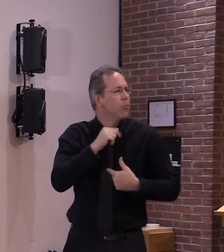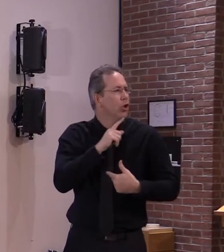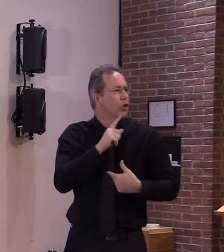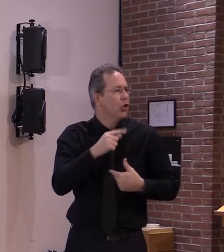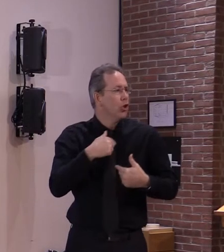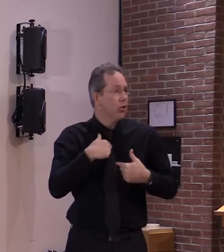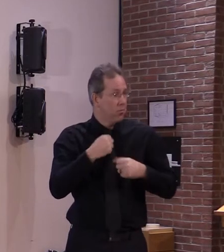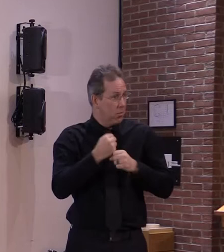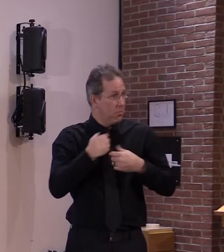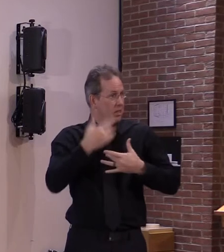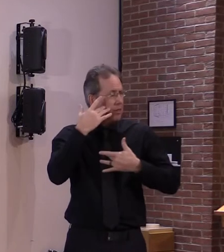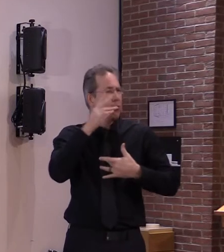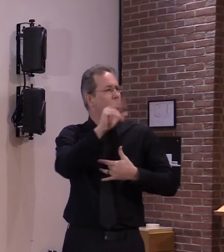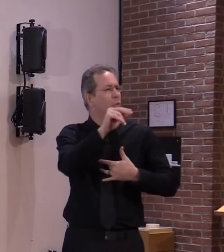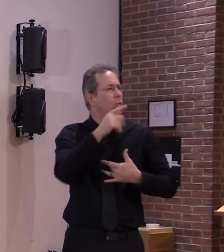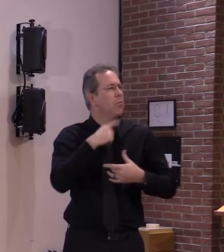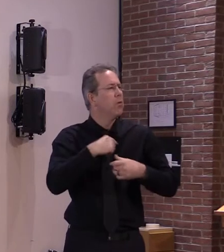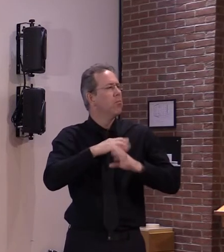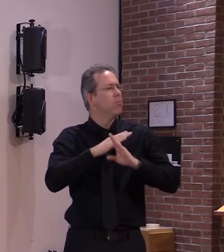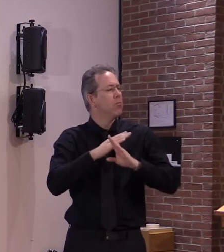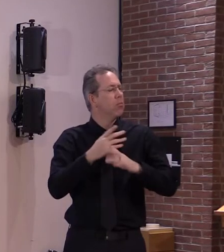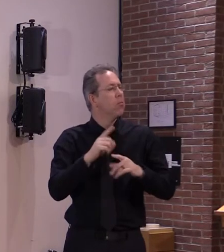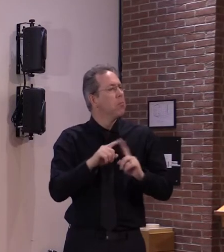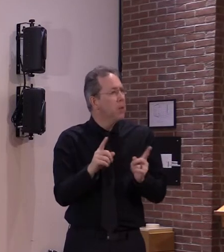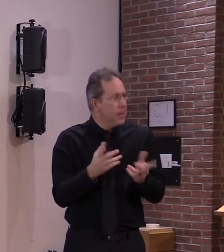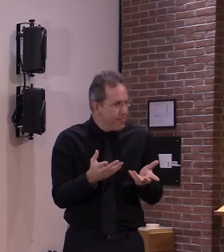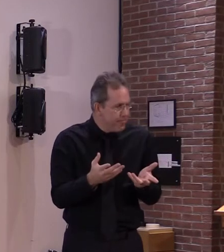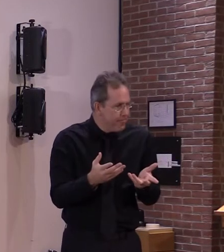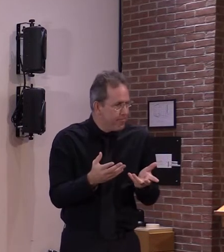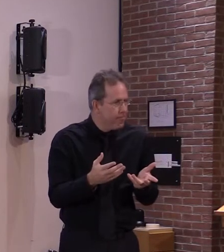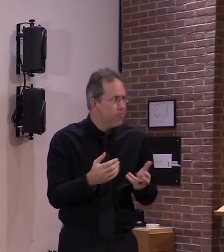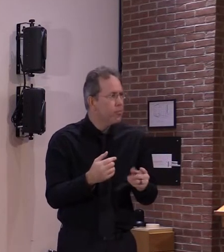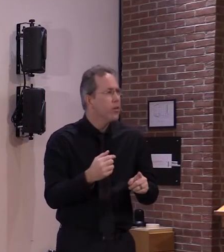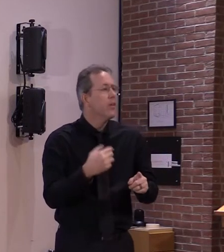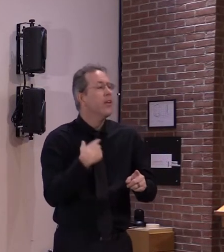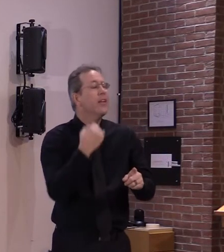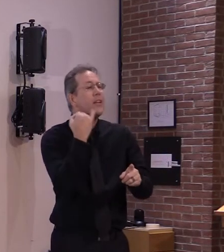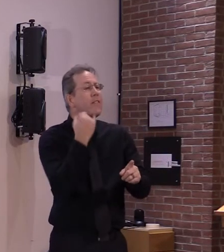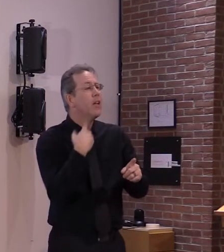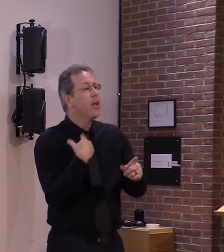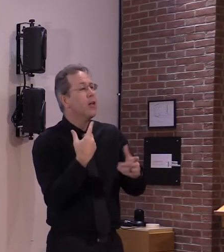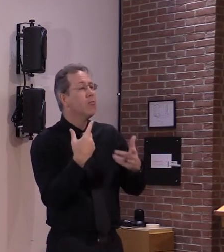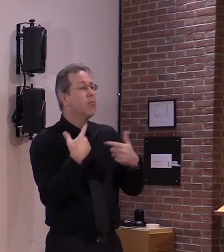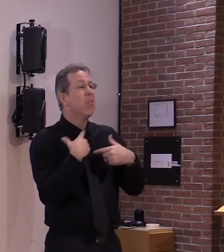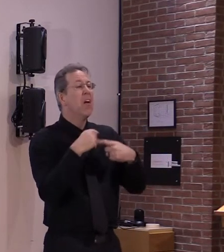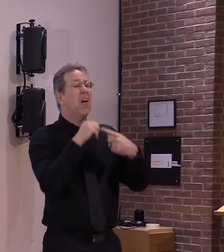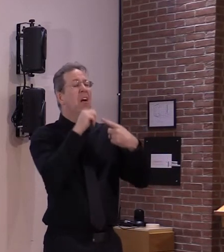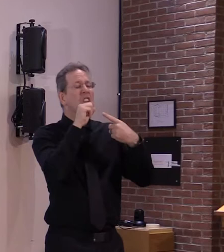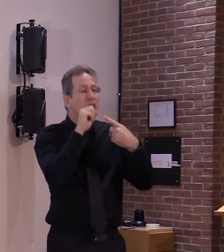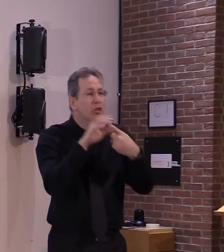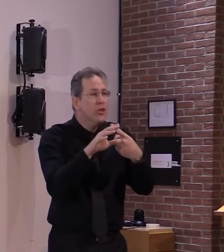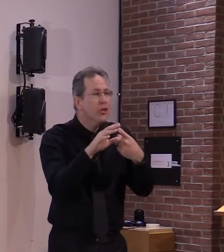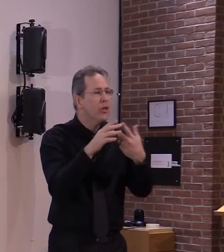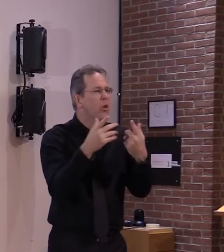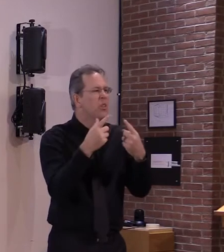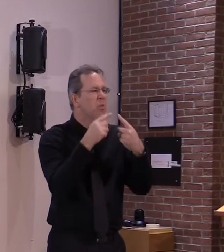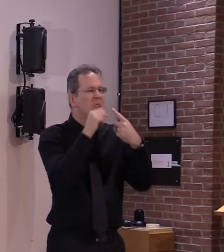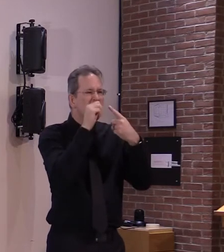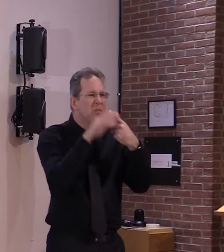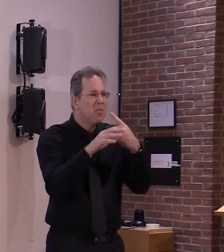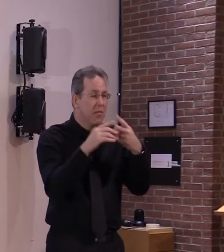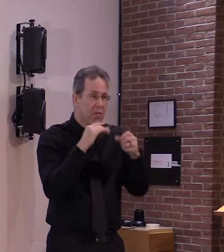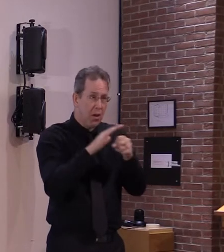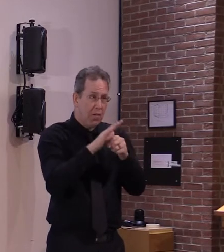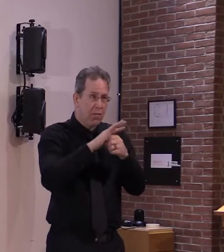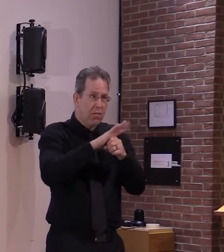may not be in very high uh quantity in the secretions from their nose so they